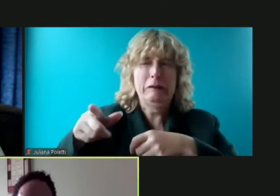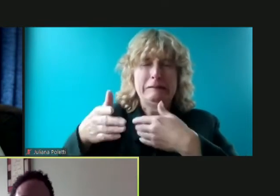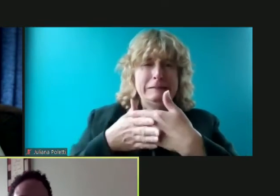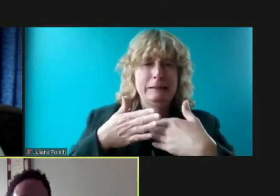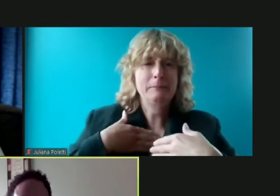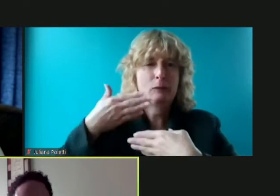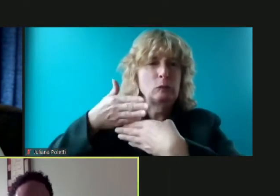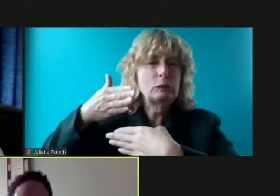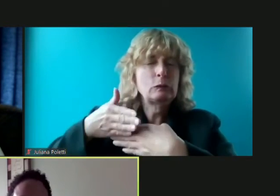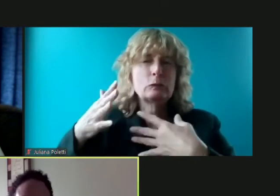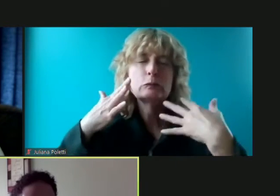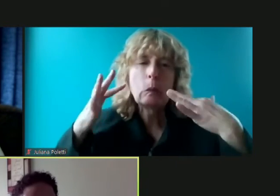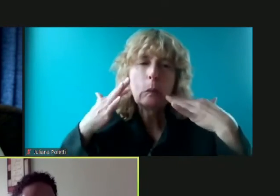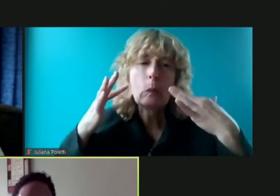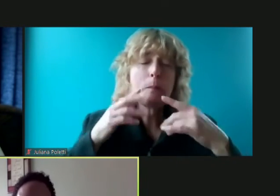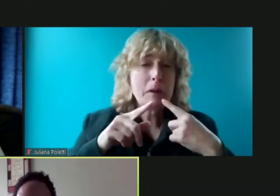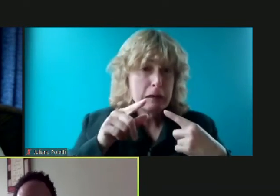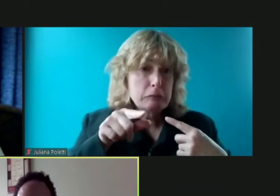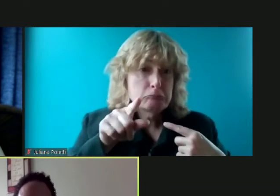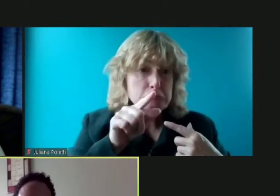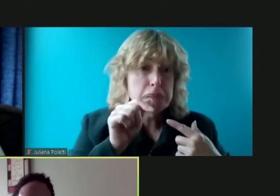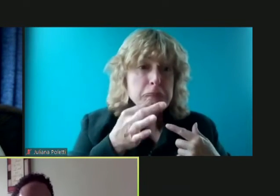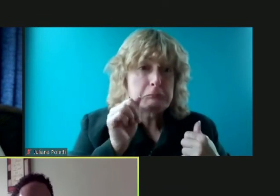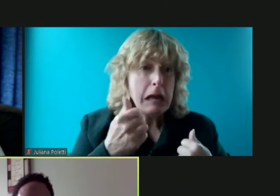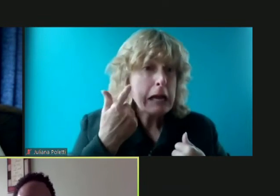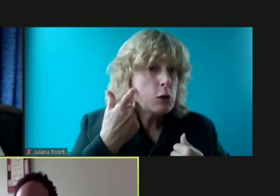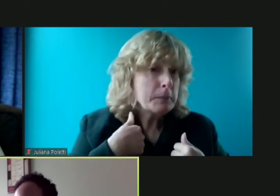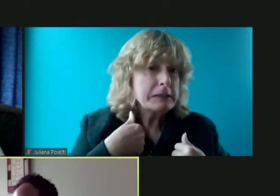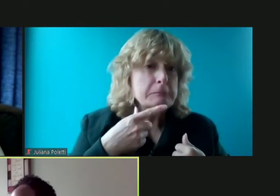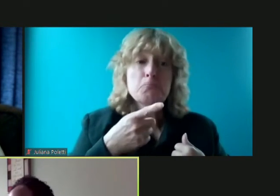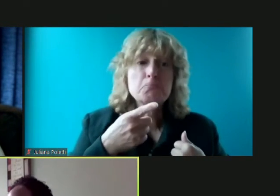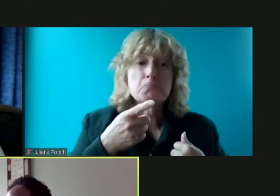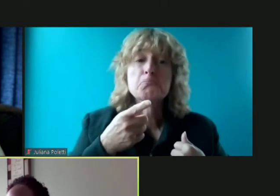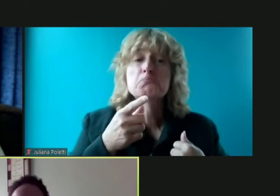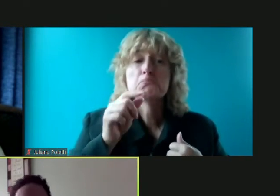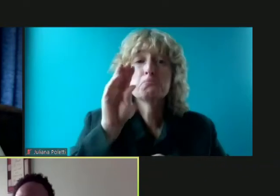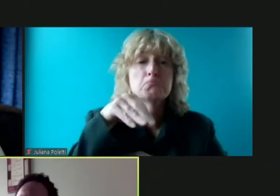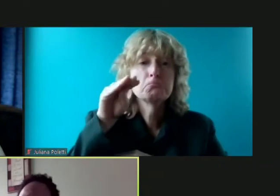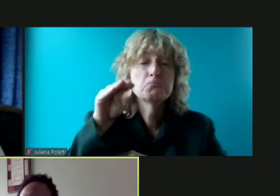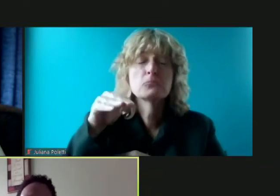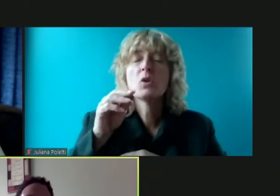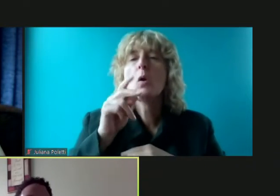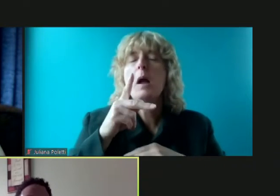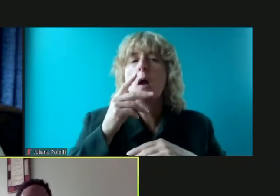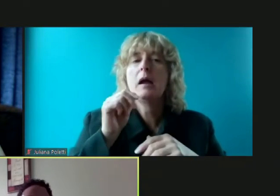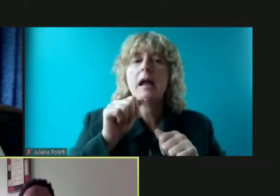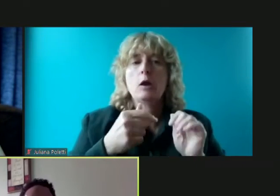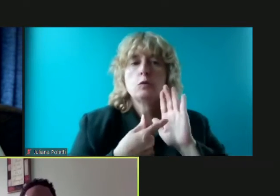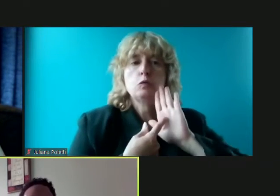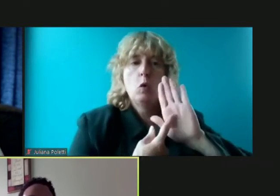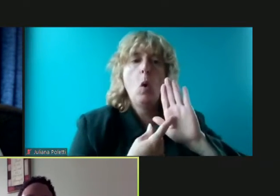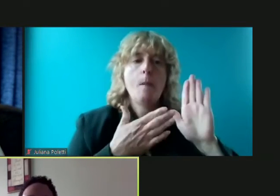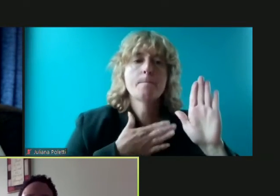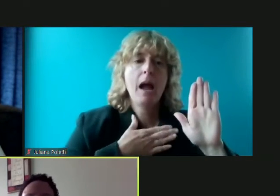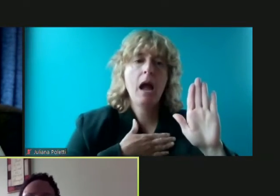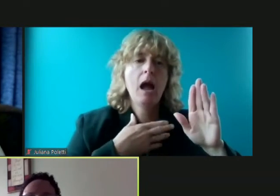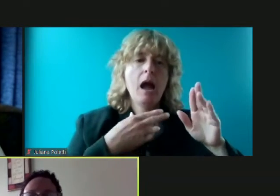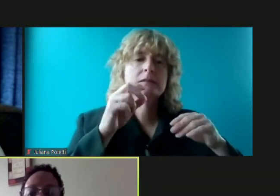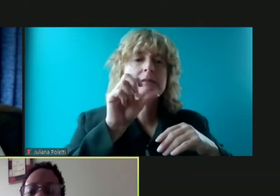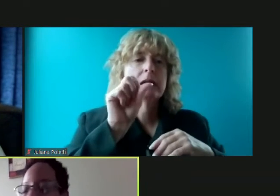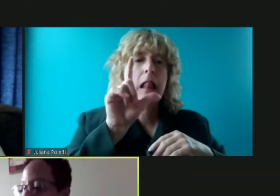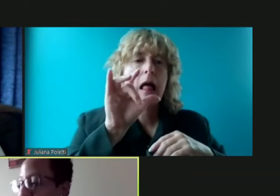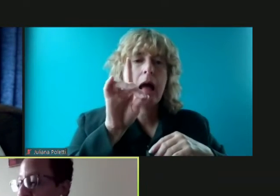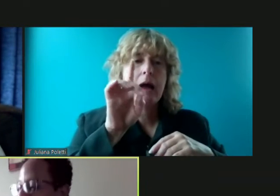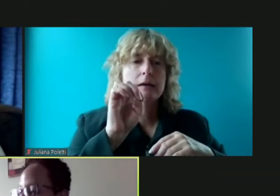if everyone can hear me um we can pull up the slides the most important thing i can is just to keep up with